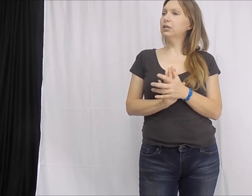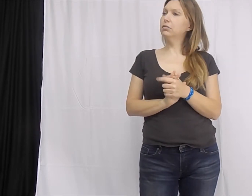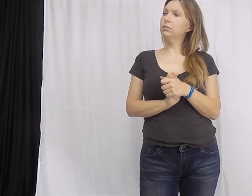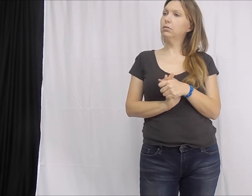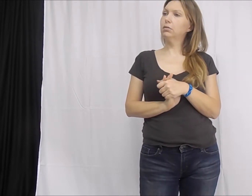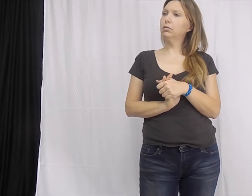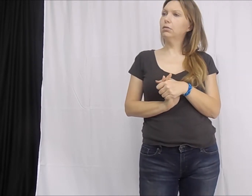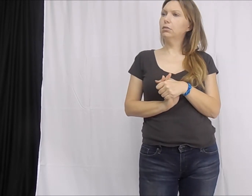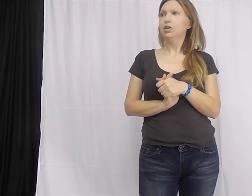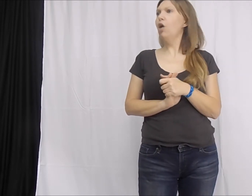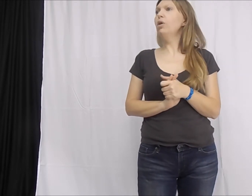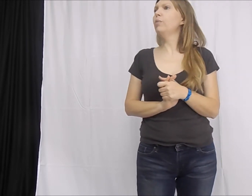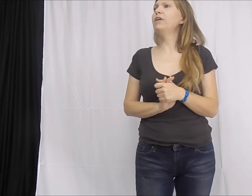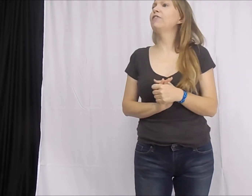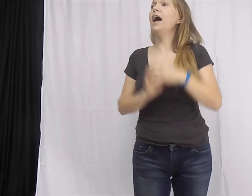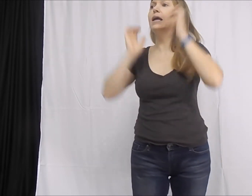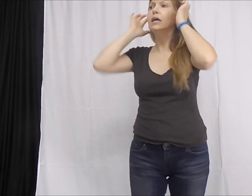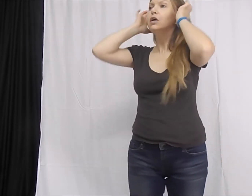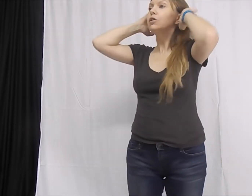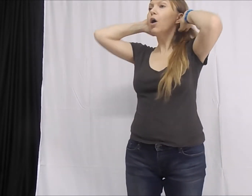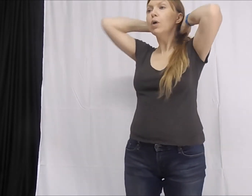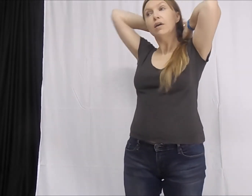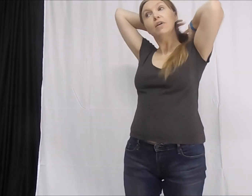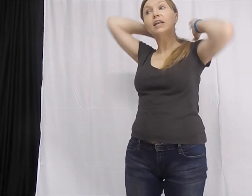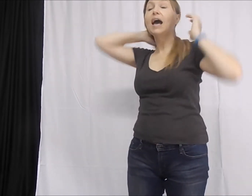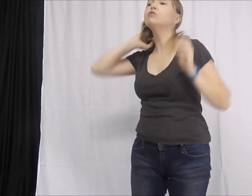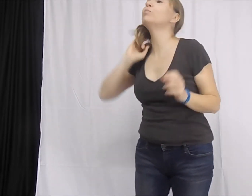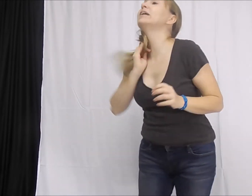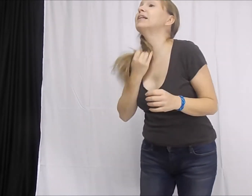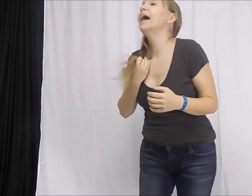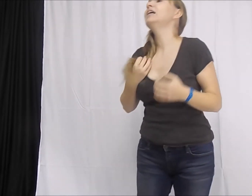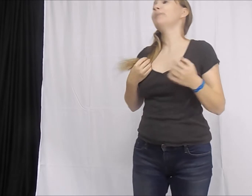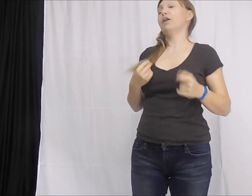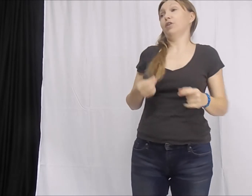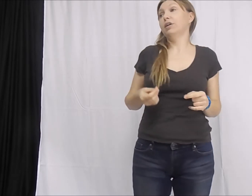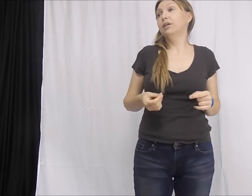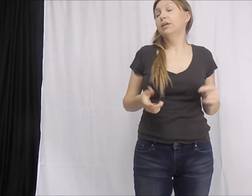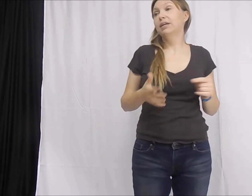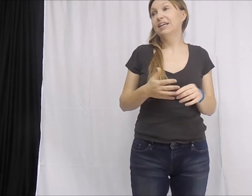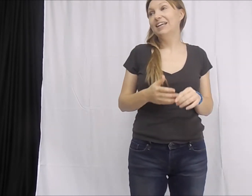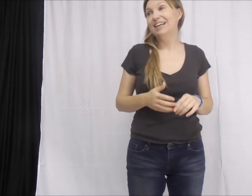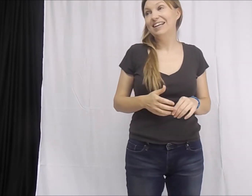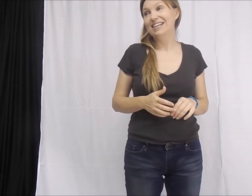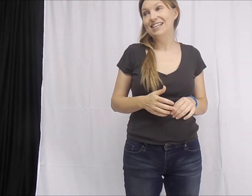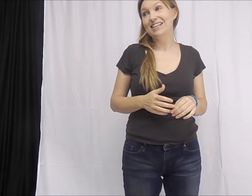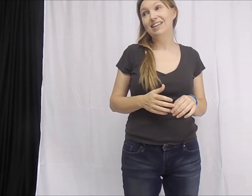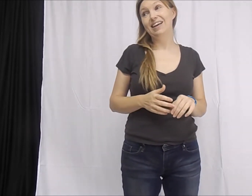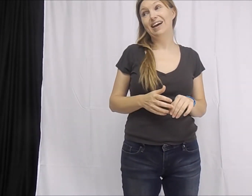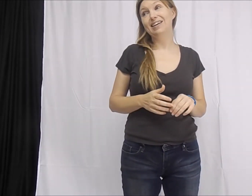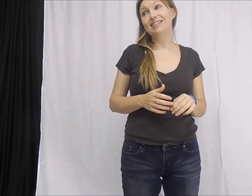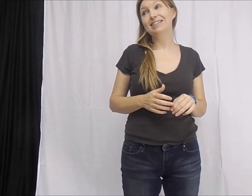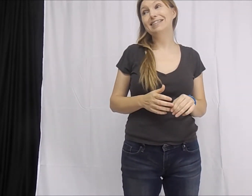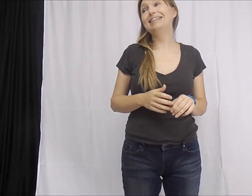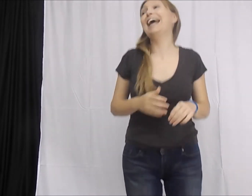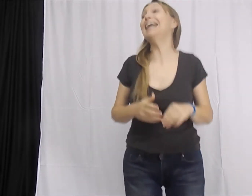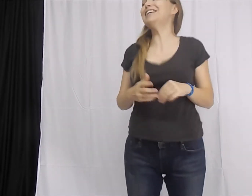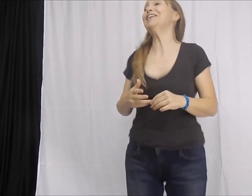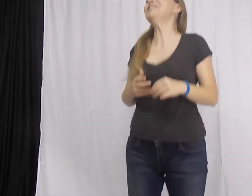Rain? No, it will be fine. No, the clouds will make the lighting better. Rain? Yes. Thank you.